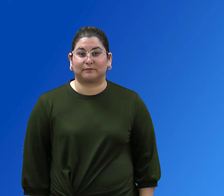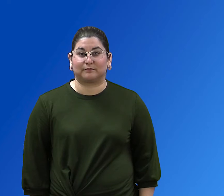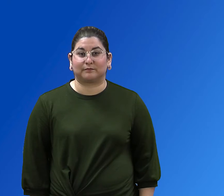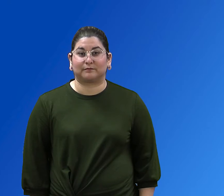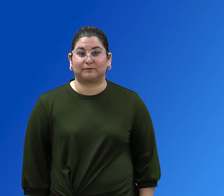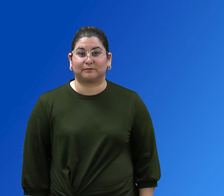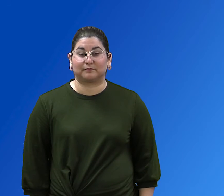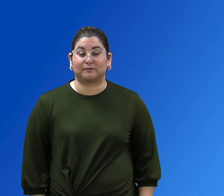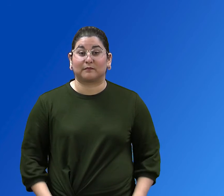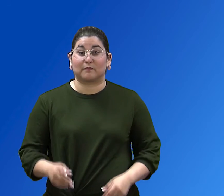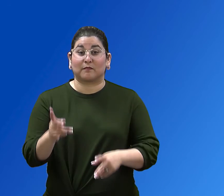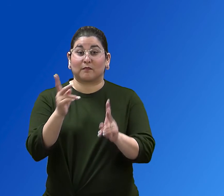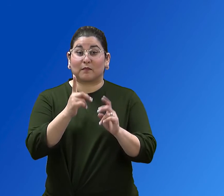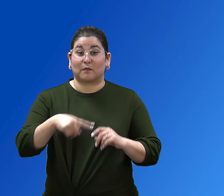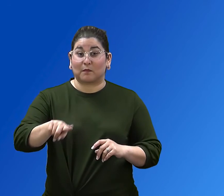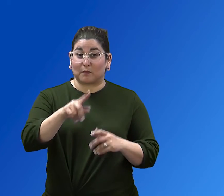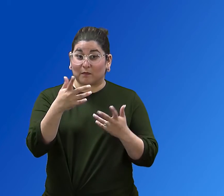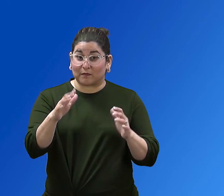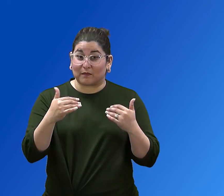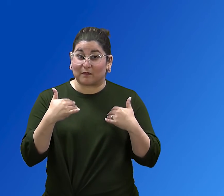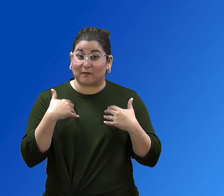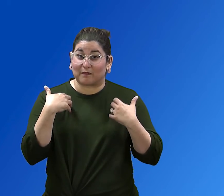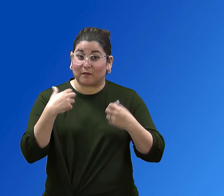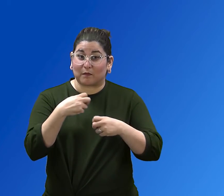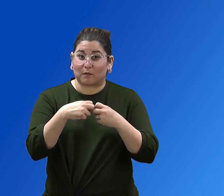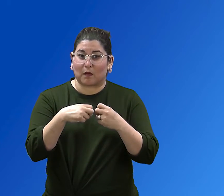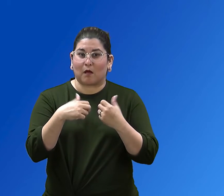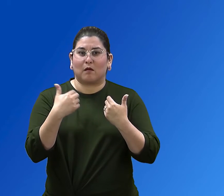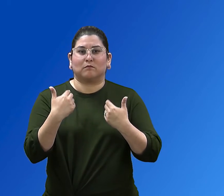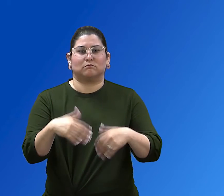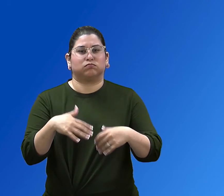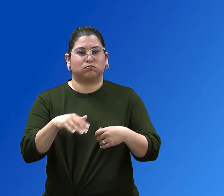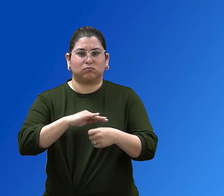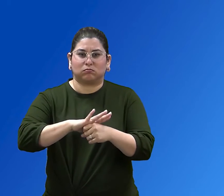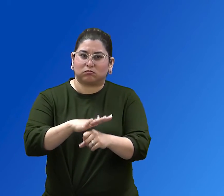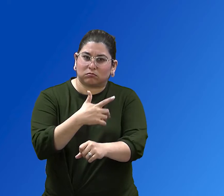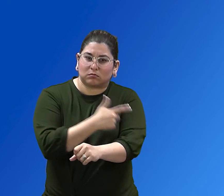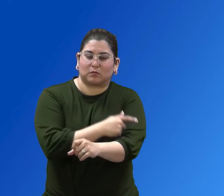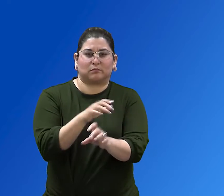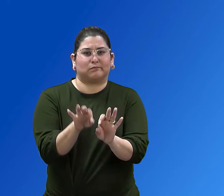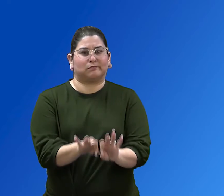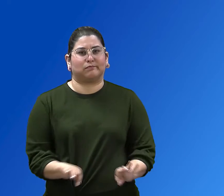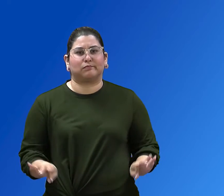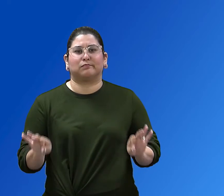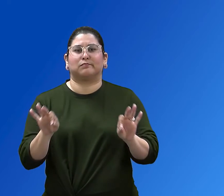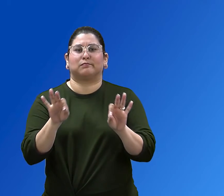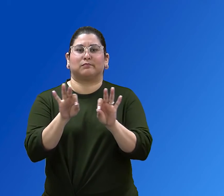COVID-19 vaccination is very important for people with certain medical conditions,